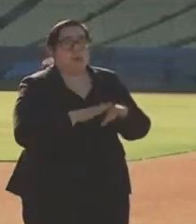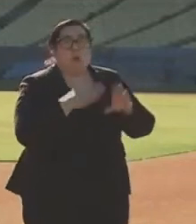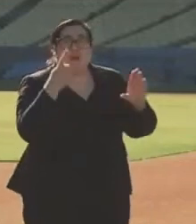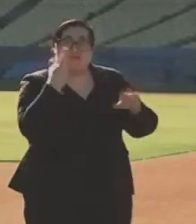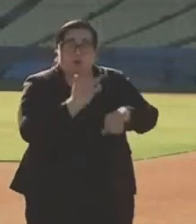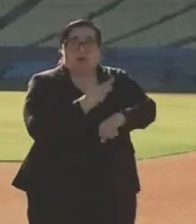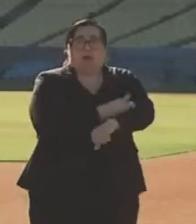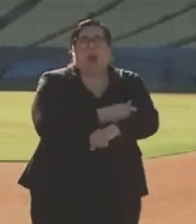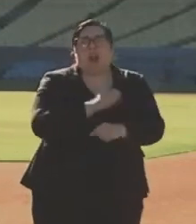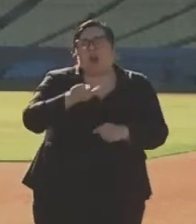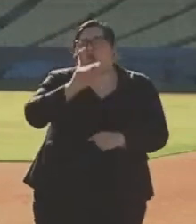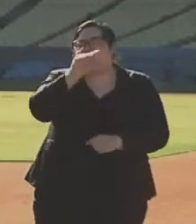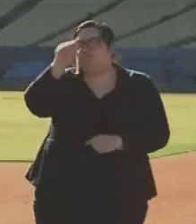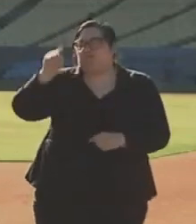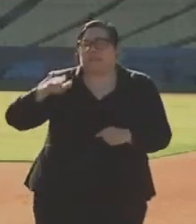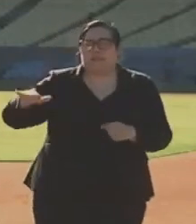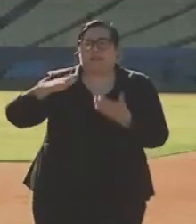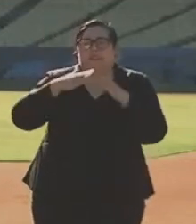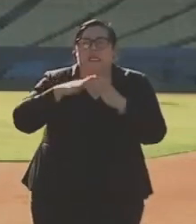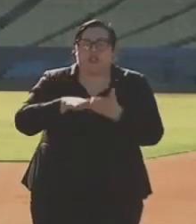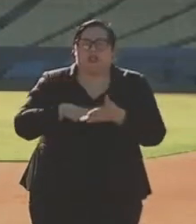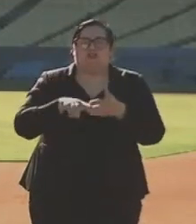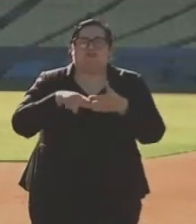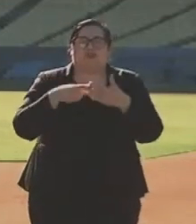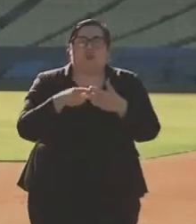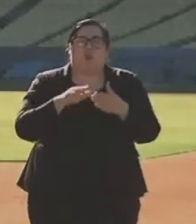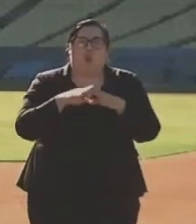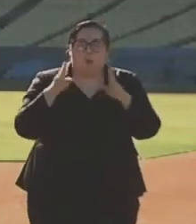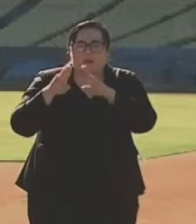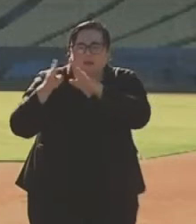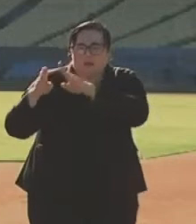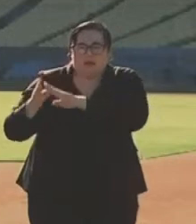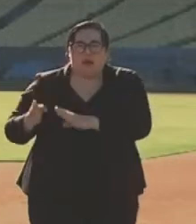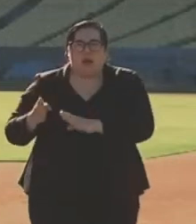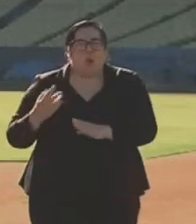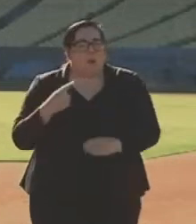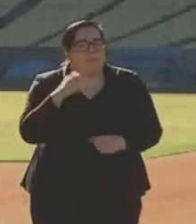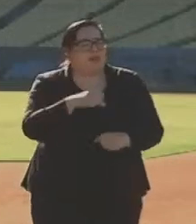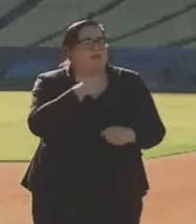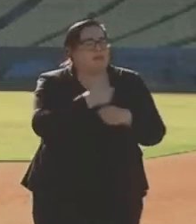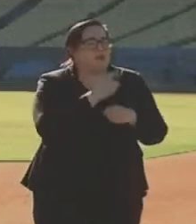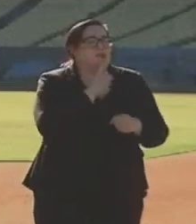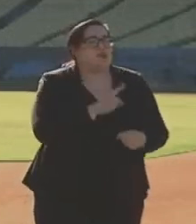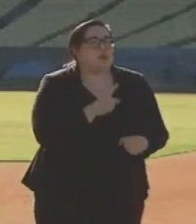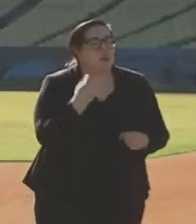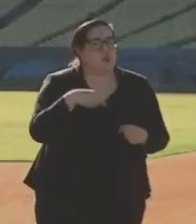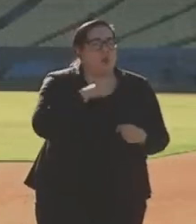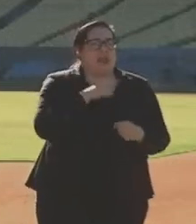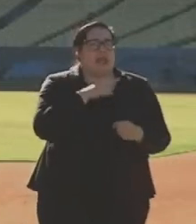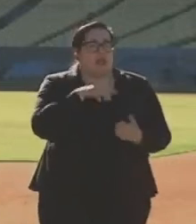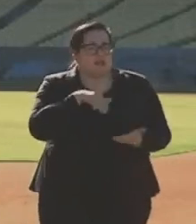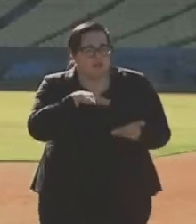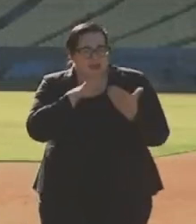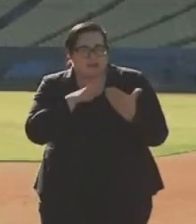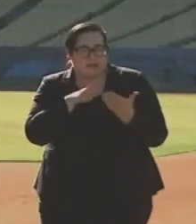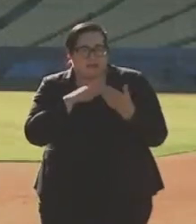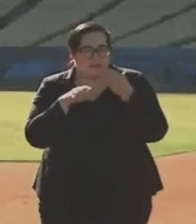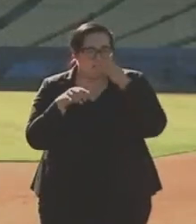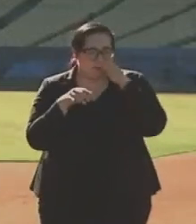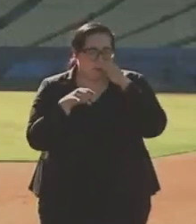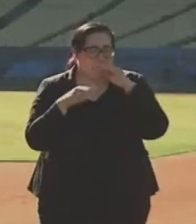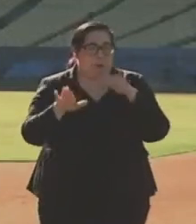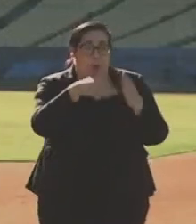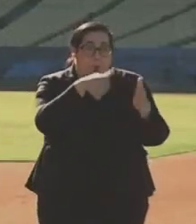begin to open and other parts of the state, we need to ensure that we are addressing the hardest hit